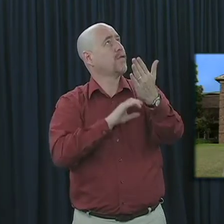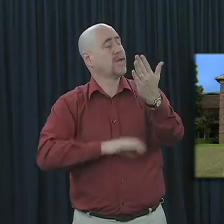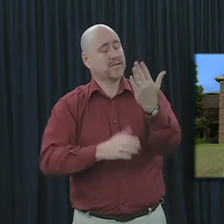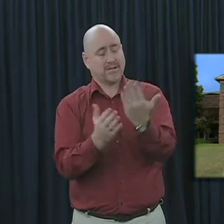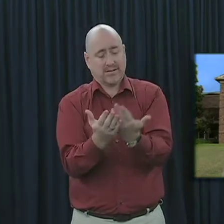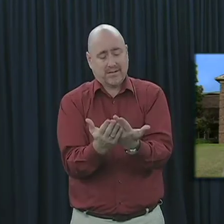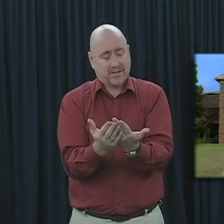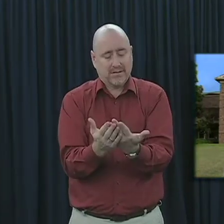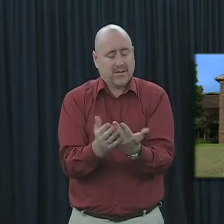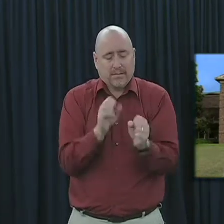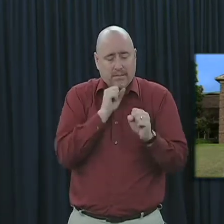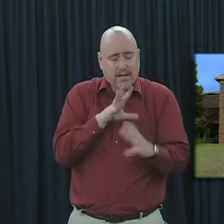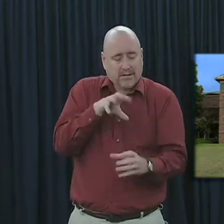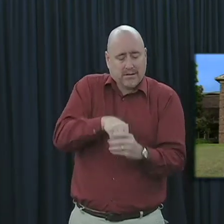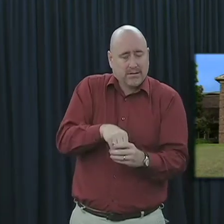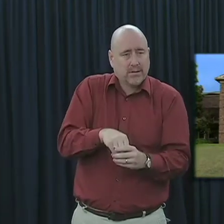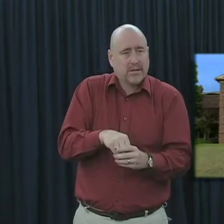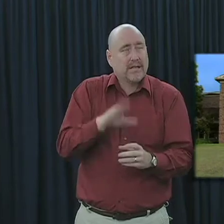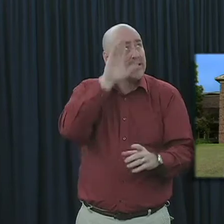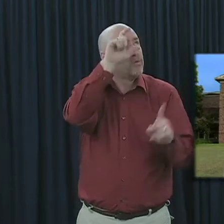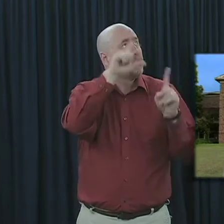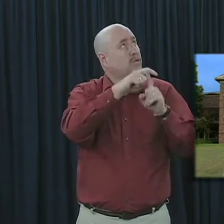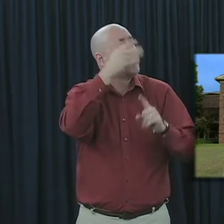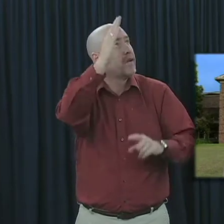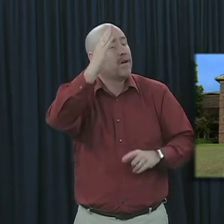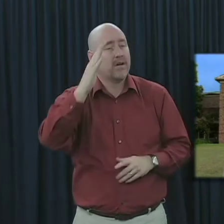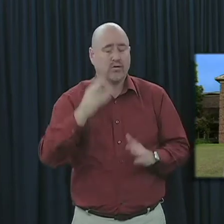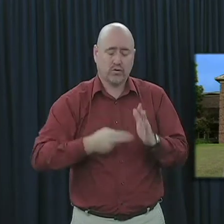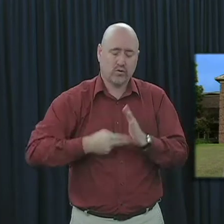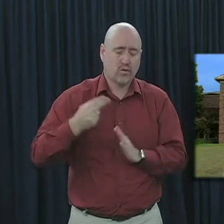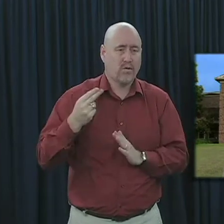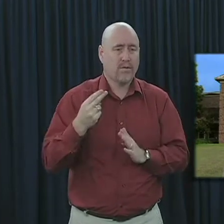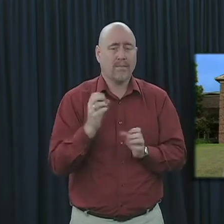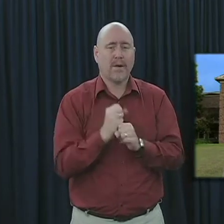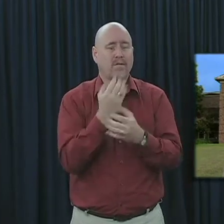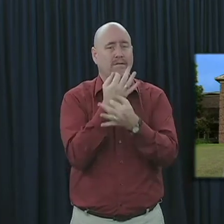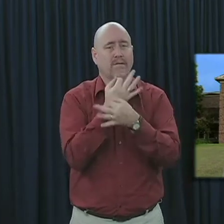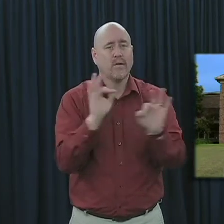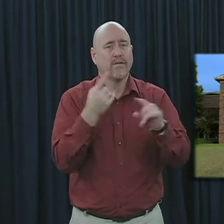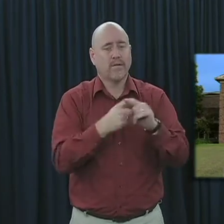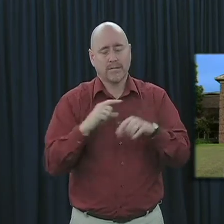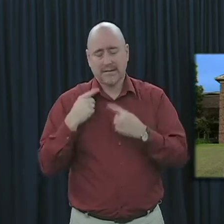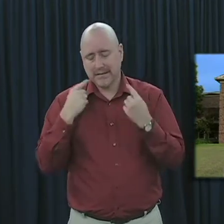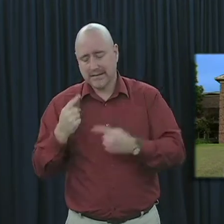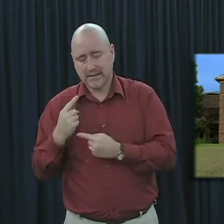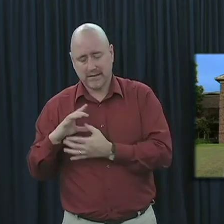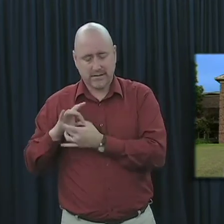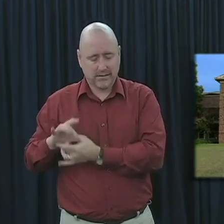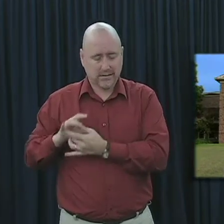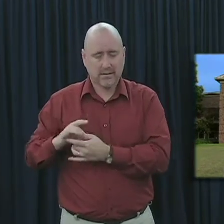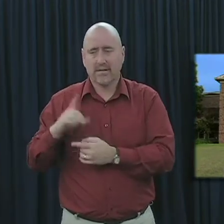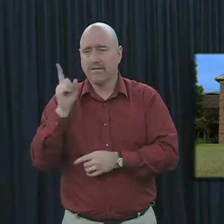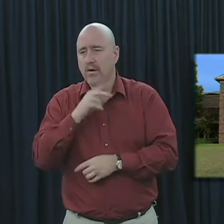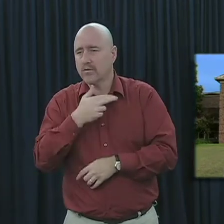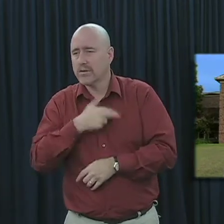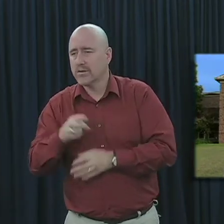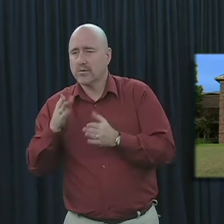they are a part of the truth, the word of God, the truth that can set us free from the shackles of false religious